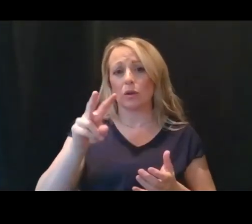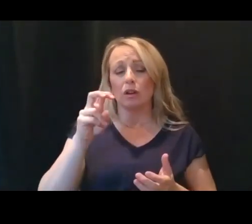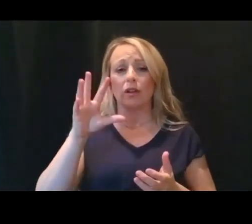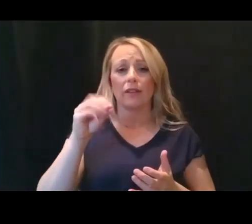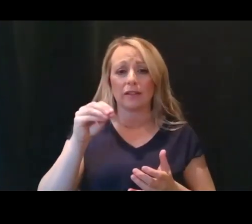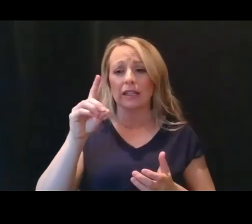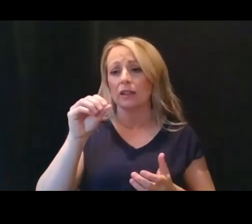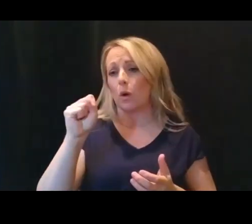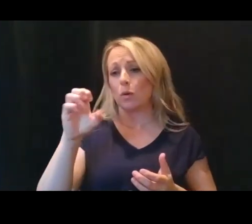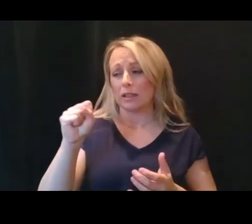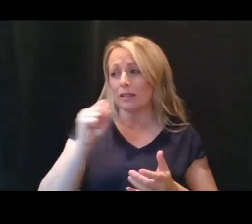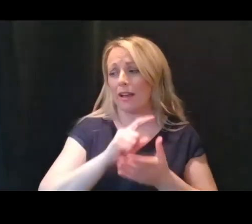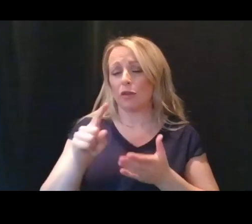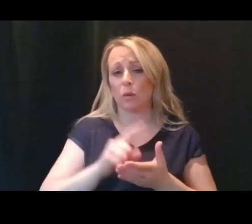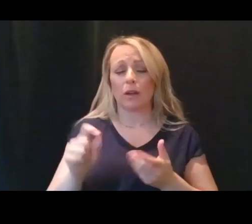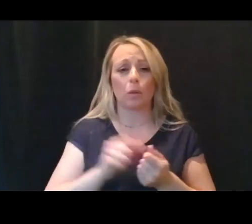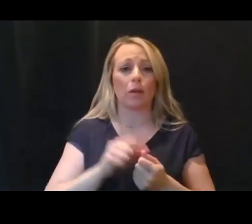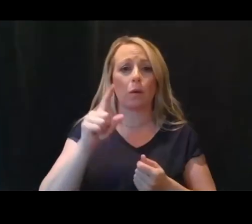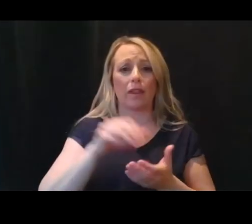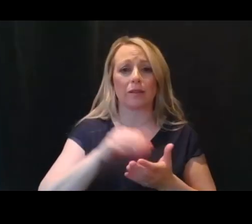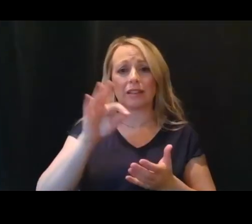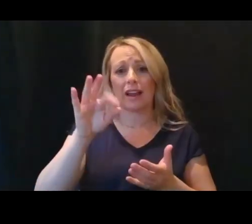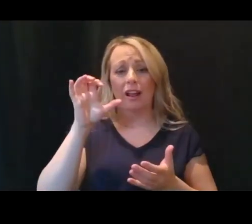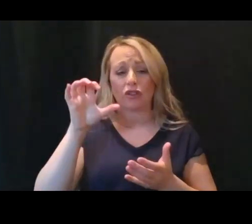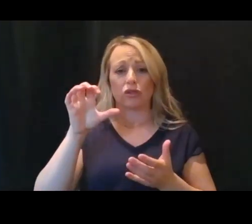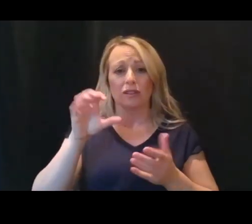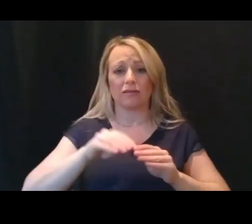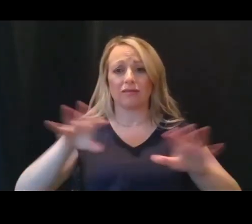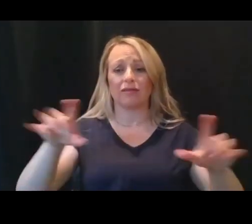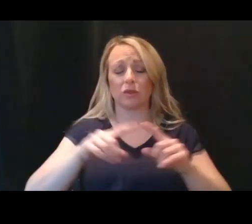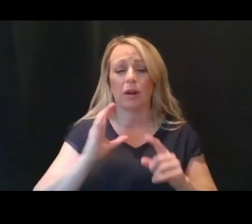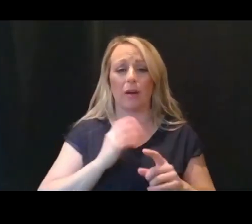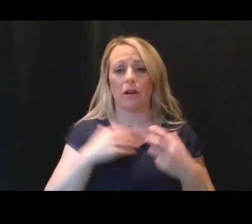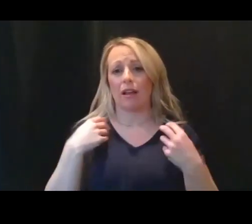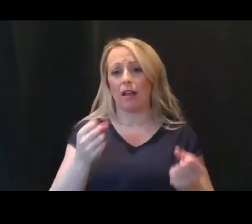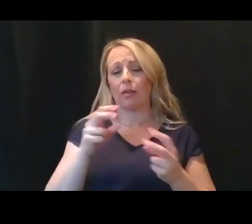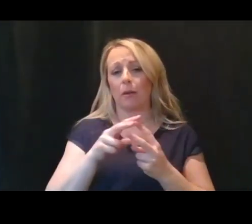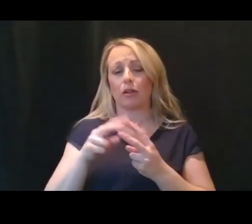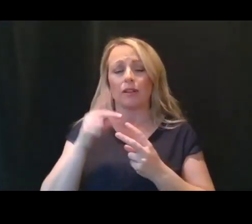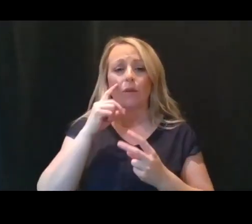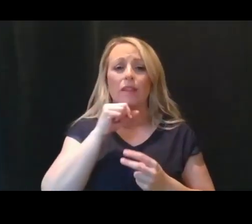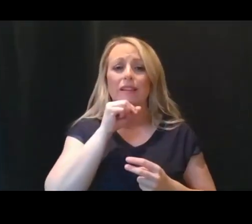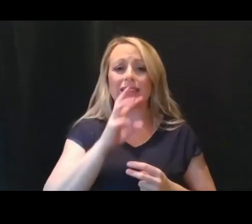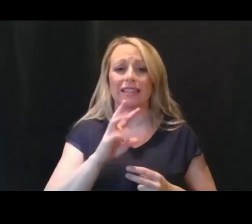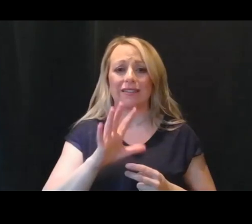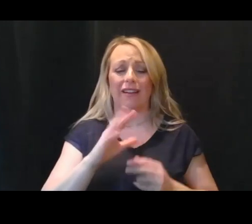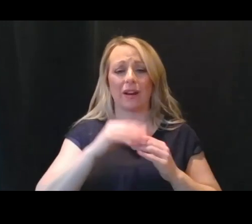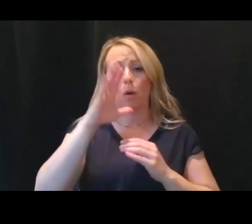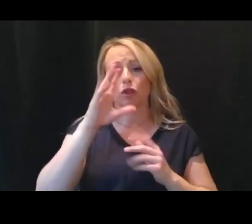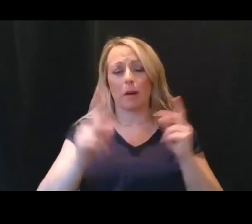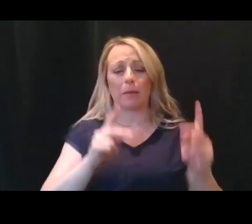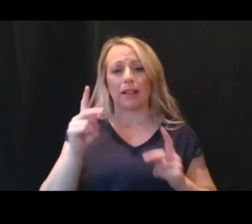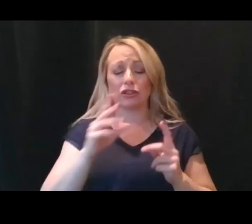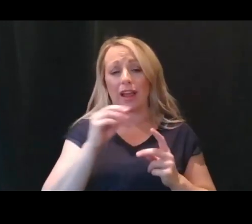week, with 1,900 doses going to our healthcare partners for the 65 and older population, and